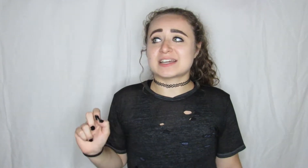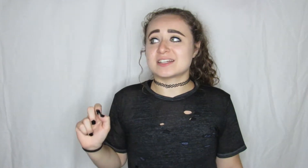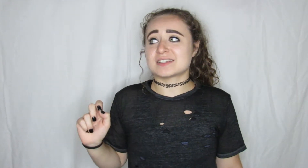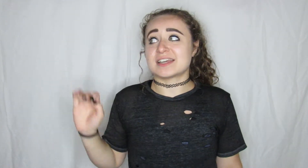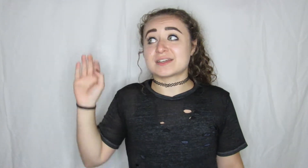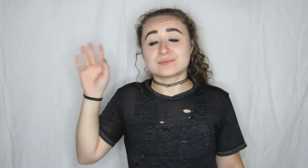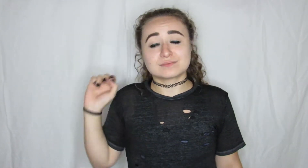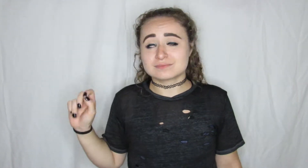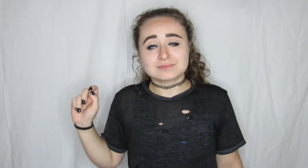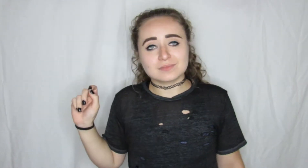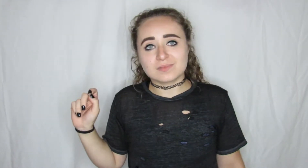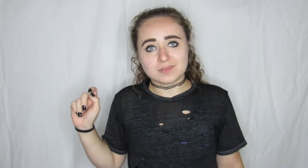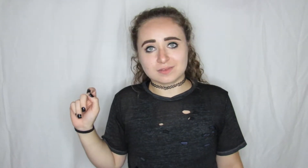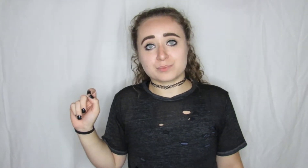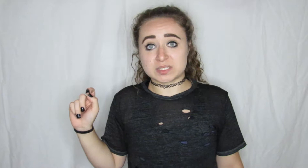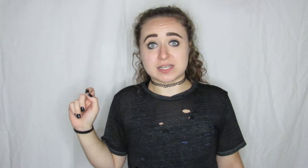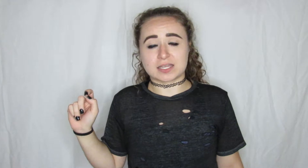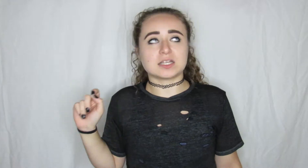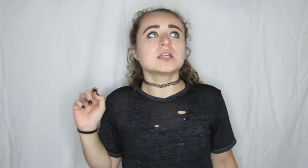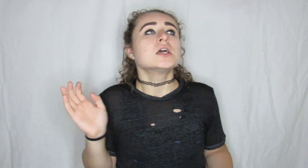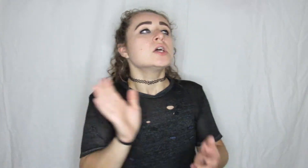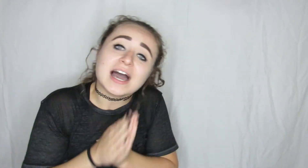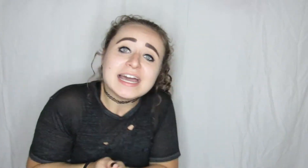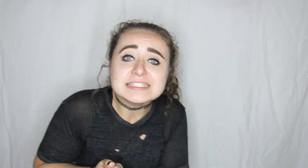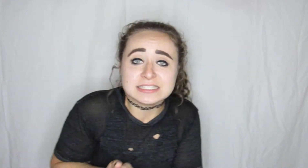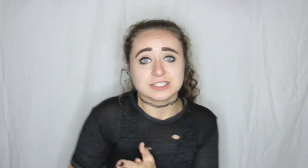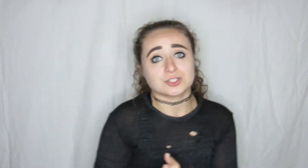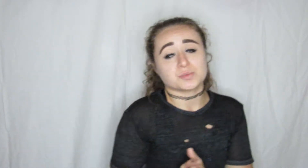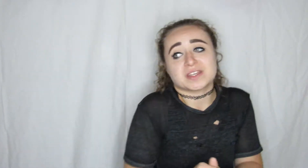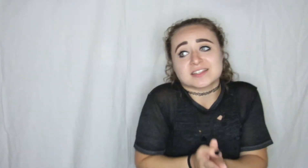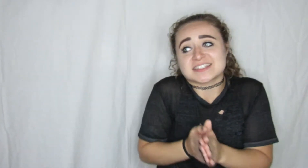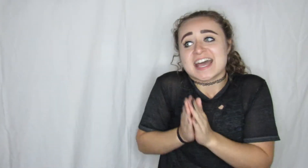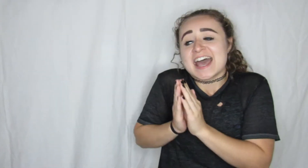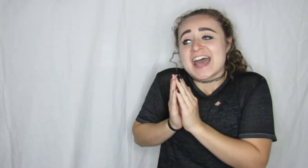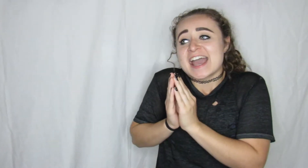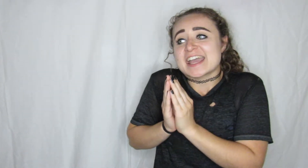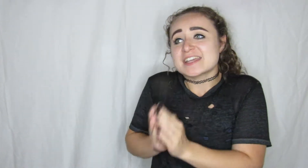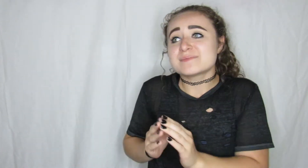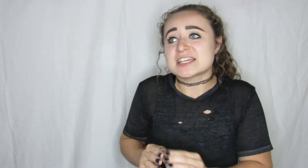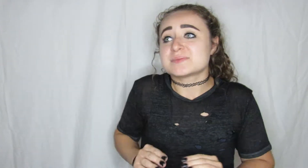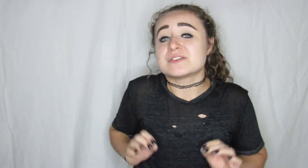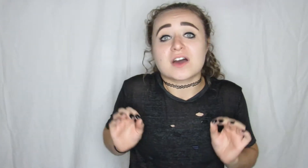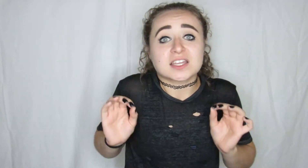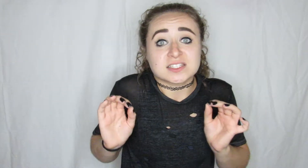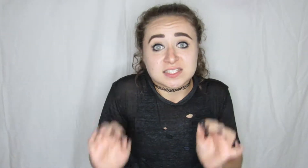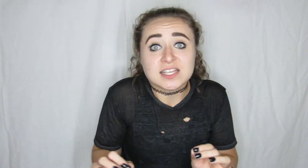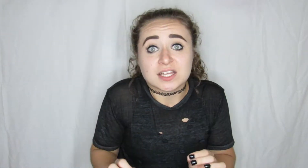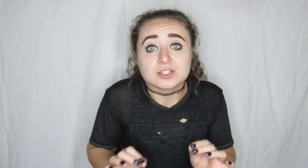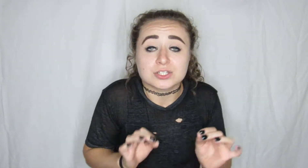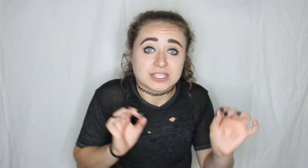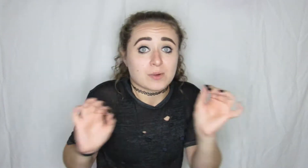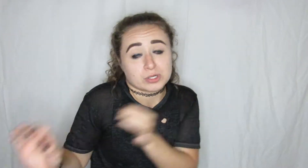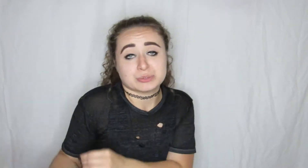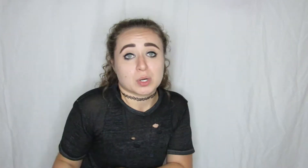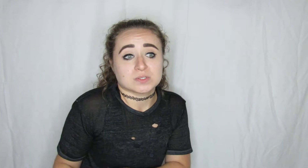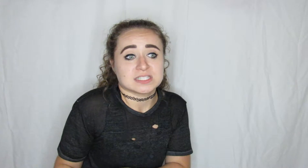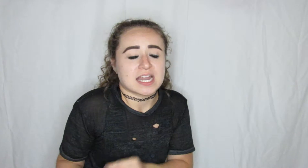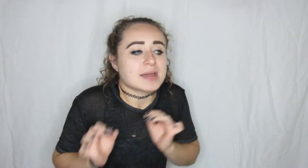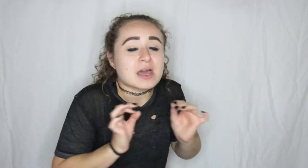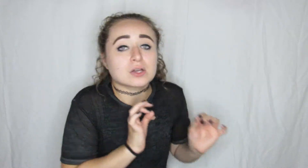not gonna like be silent I deleted you because it makes me fucking sick looking at what you posted I'm not